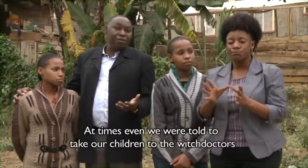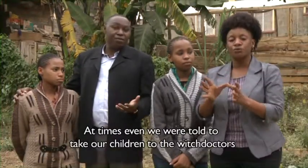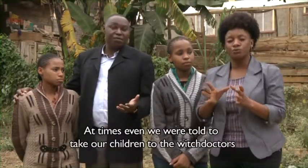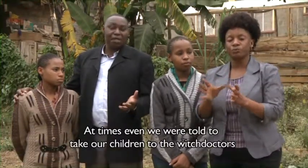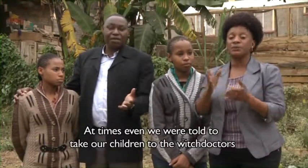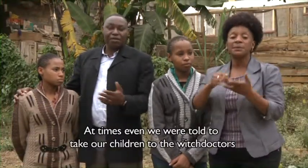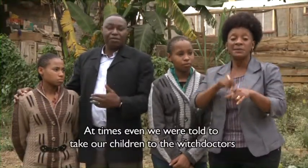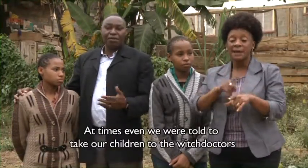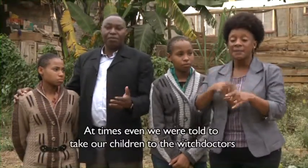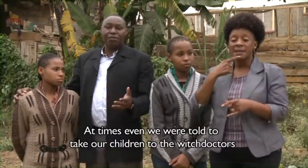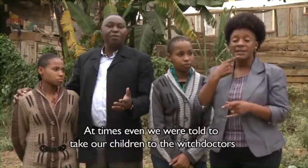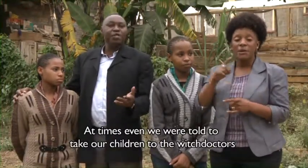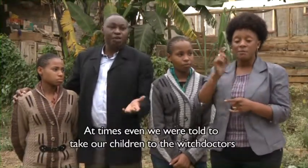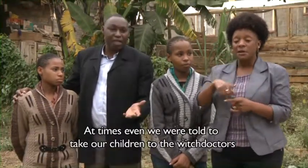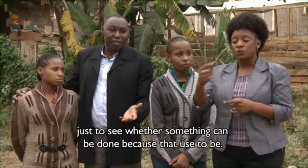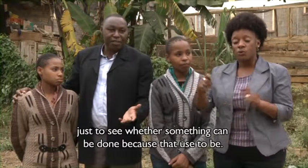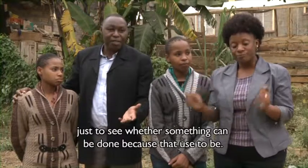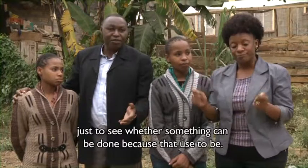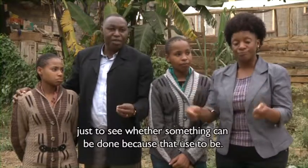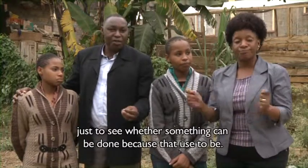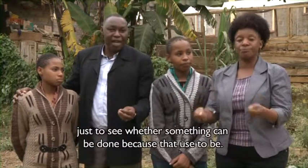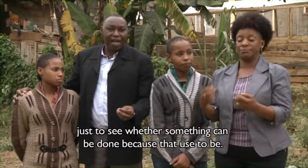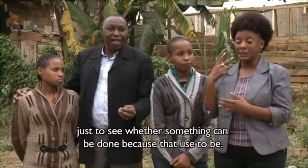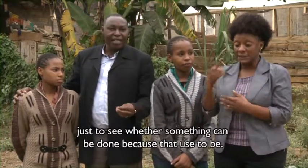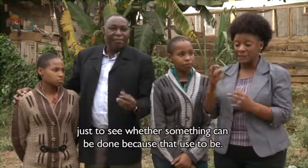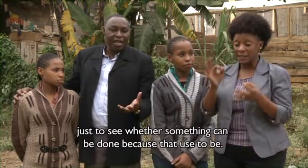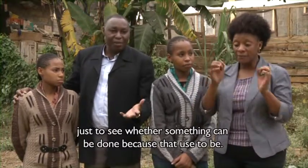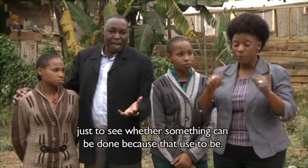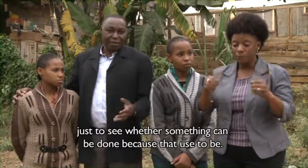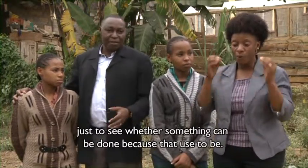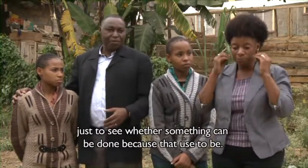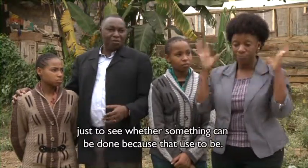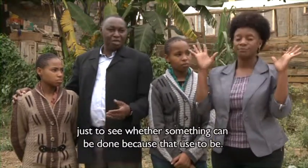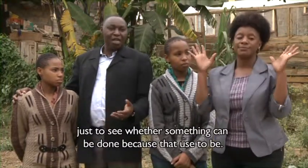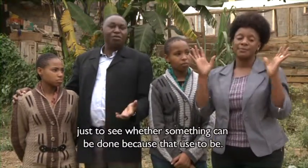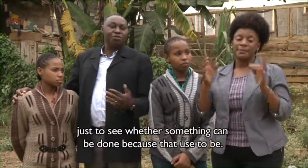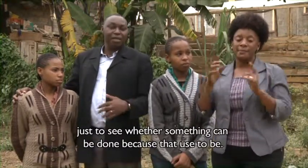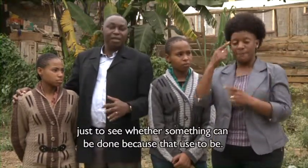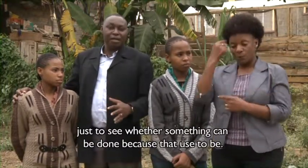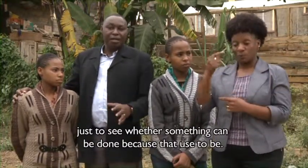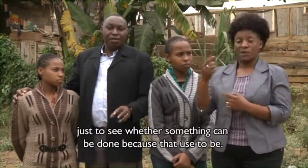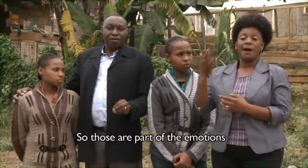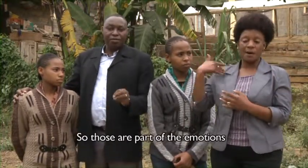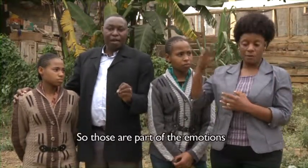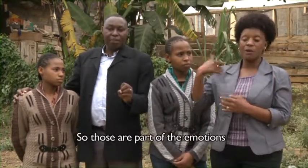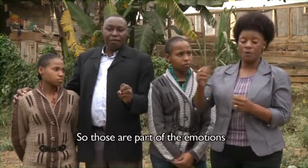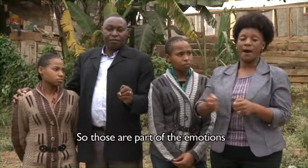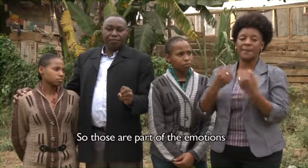told to take our children to the witch doctors, just to see whether something can be done, because that used to be. So those are part of